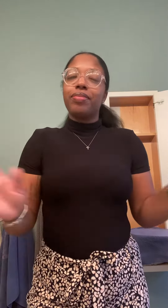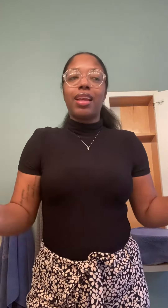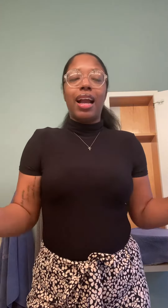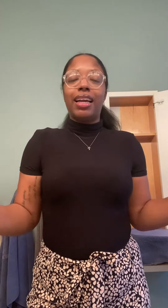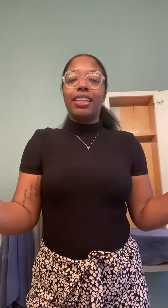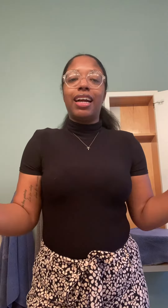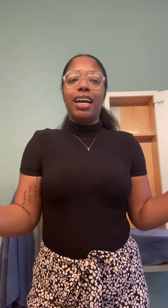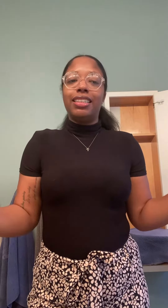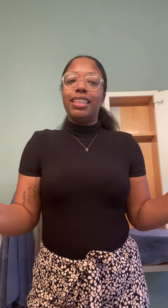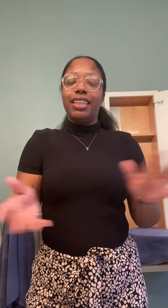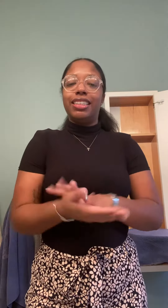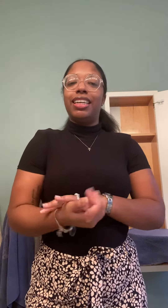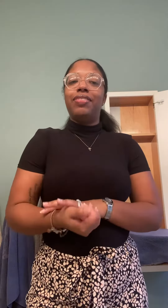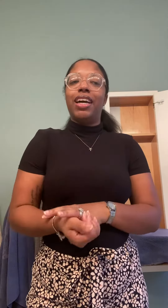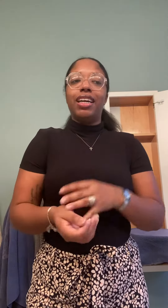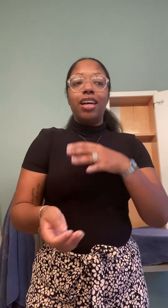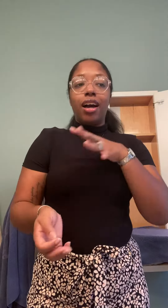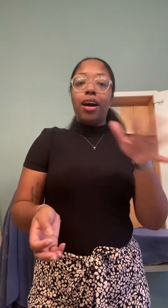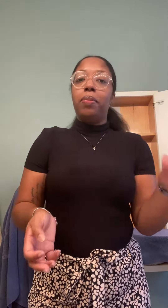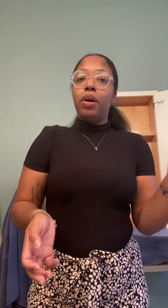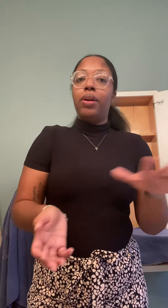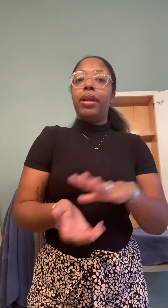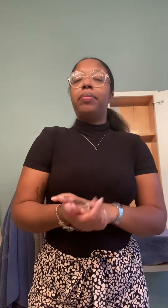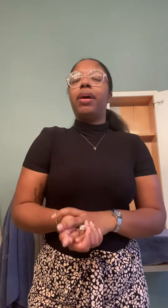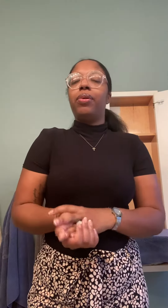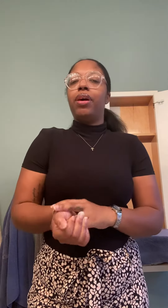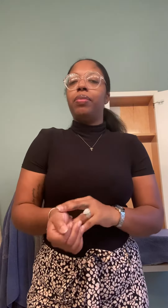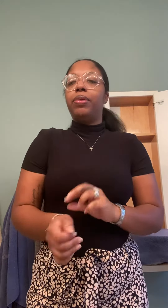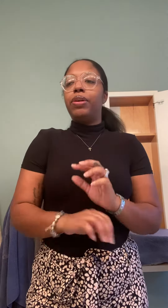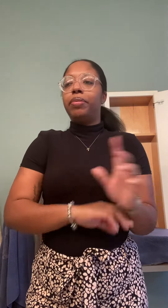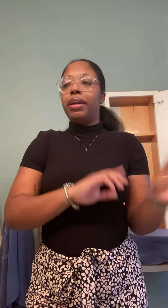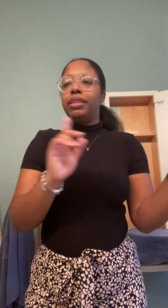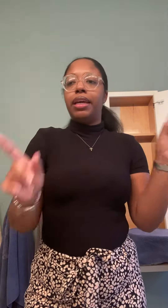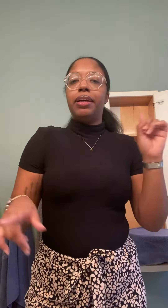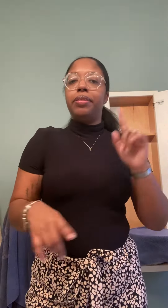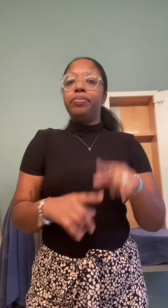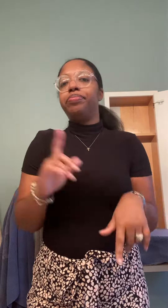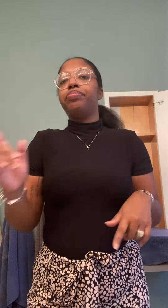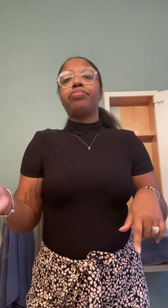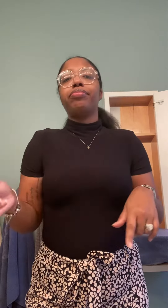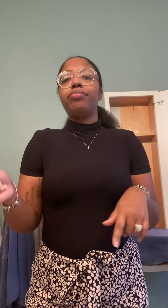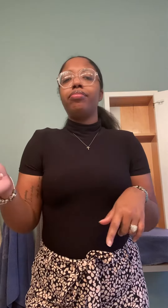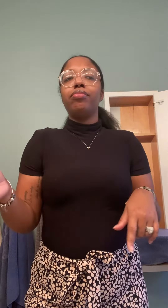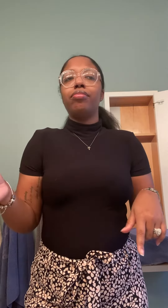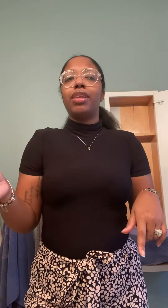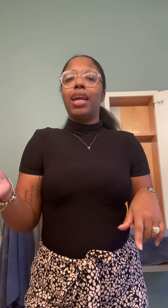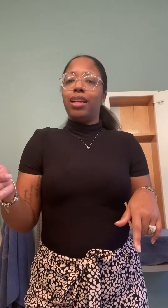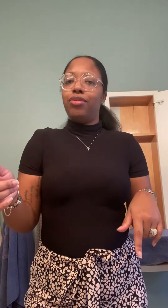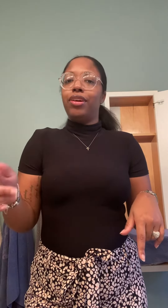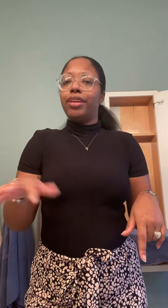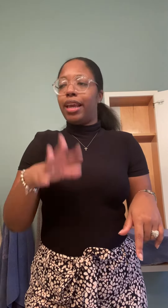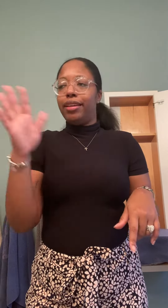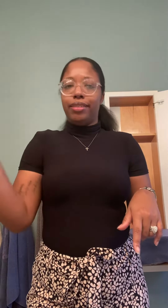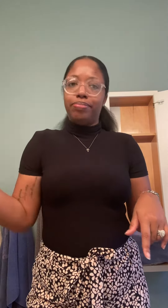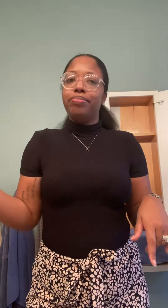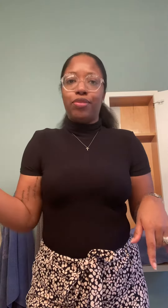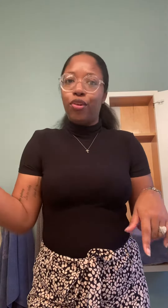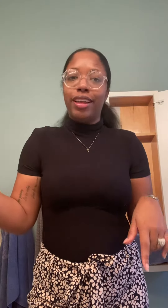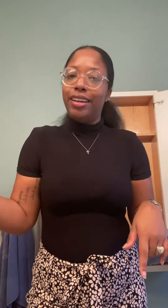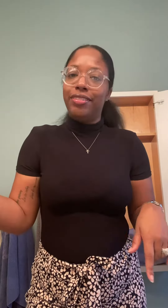I got the content. I just have not uploaded it, but I will upload it by the time I get out of work and before the end of